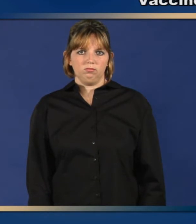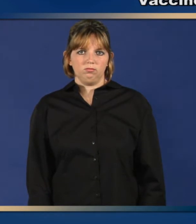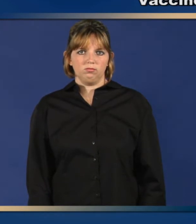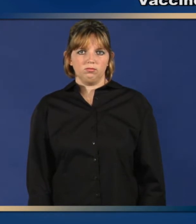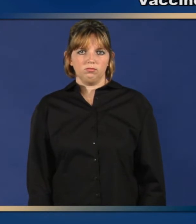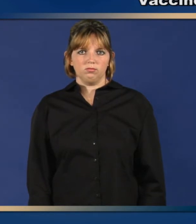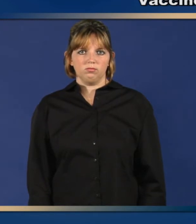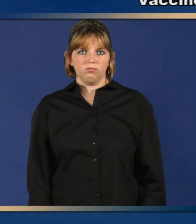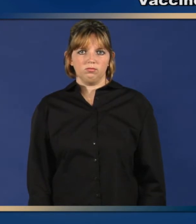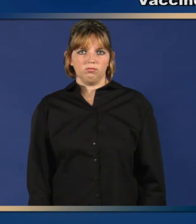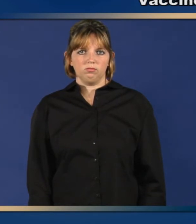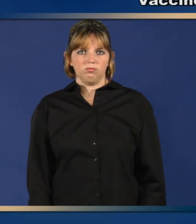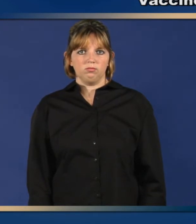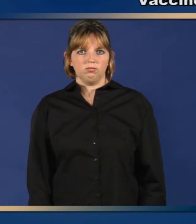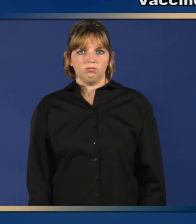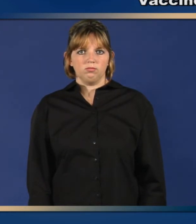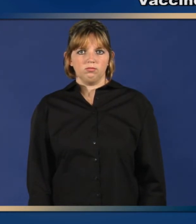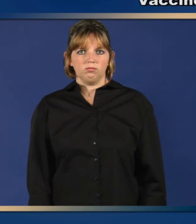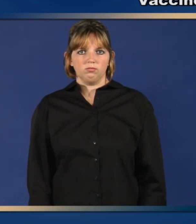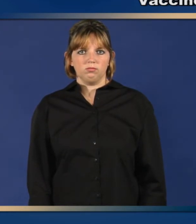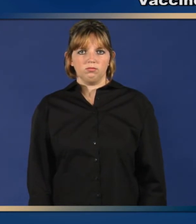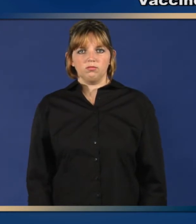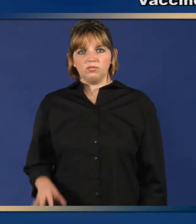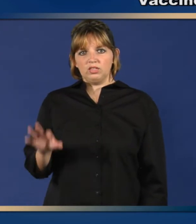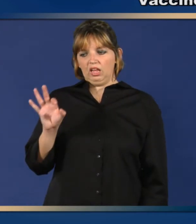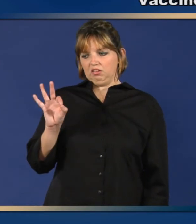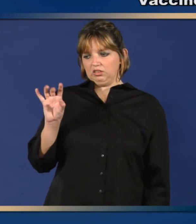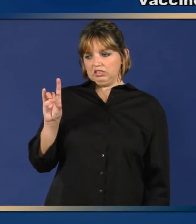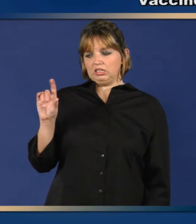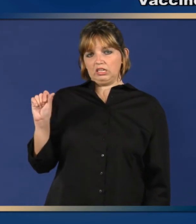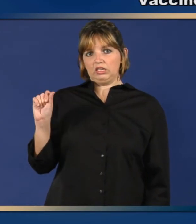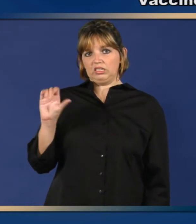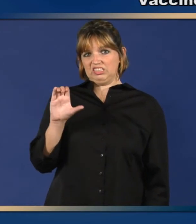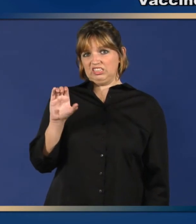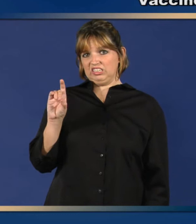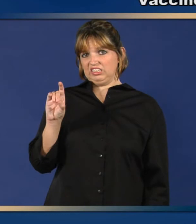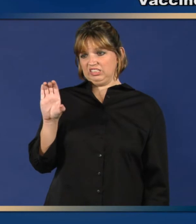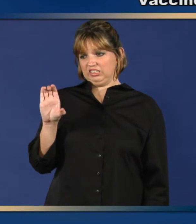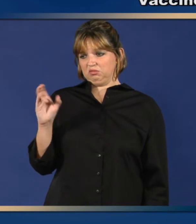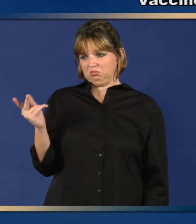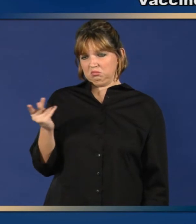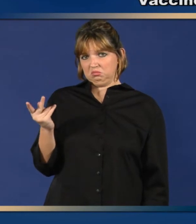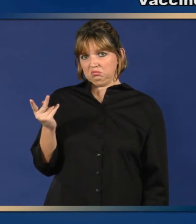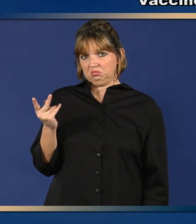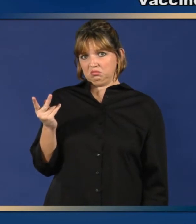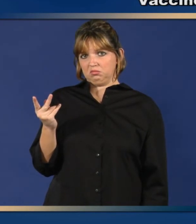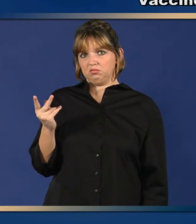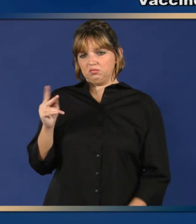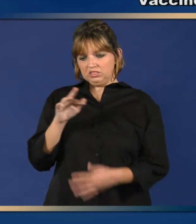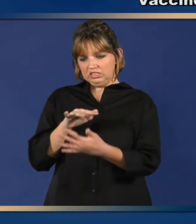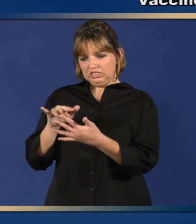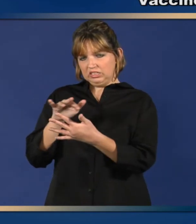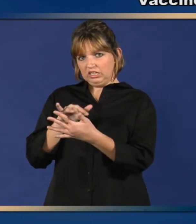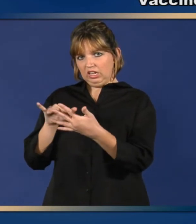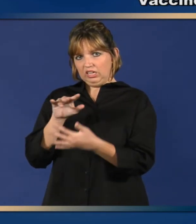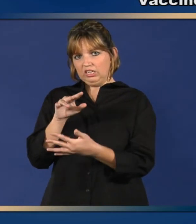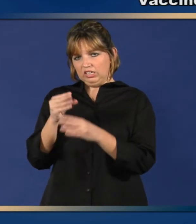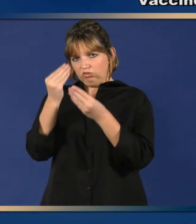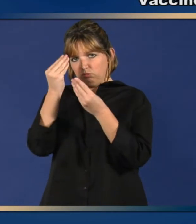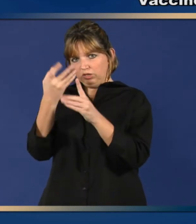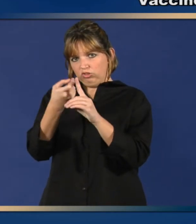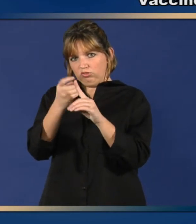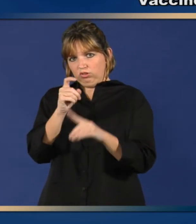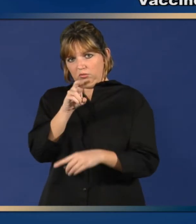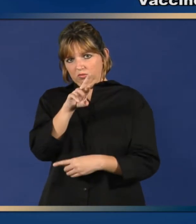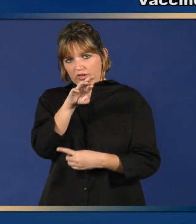Based on VAERS reports, vaccine safety professionals continuously look for any